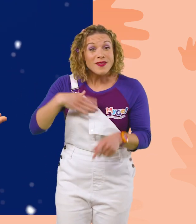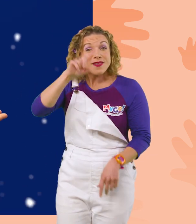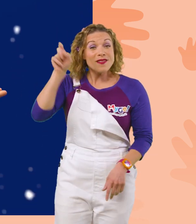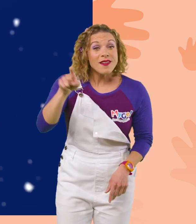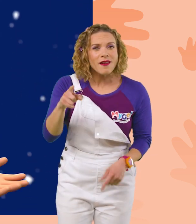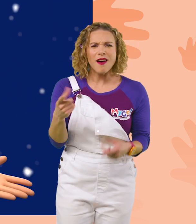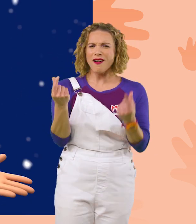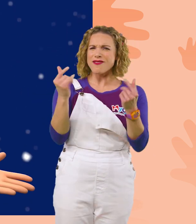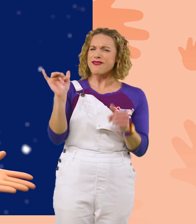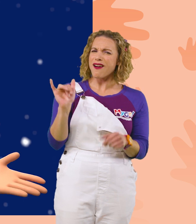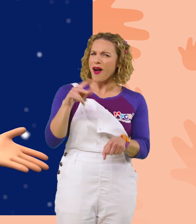like to bounce on the moon?